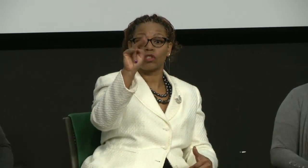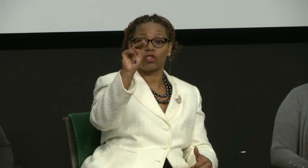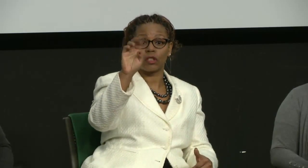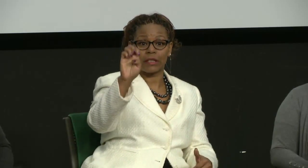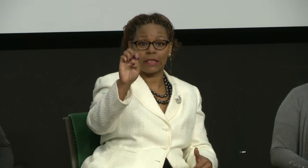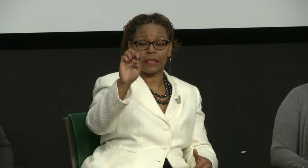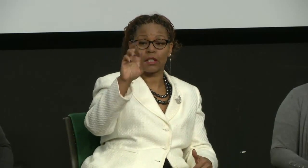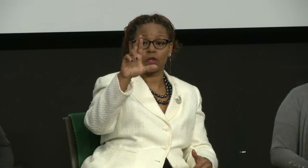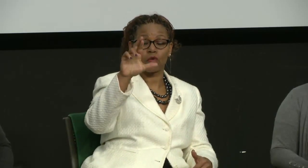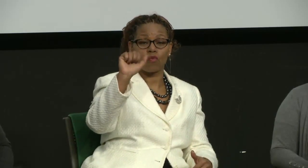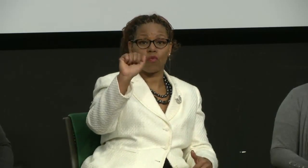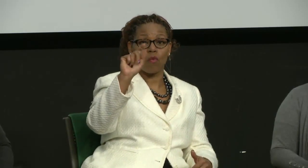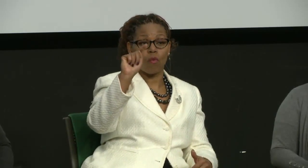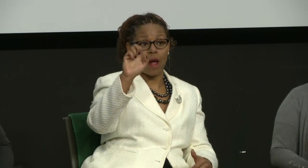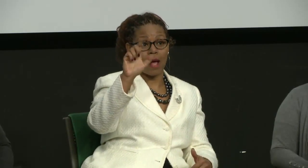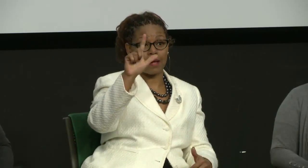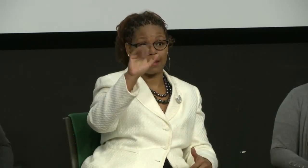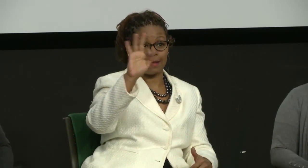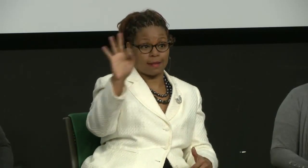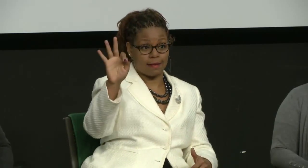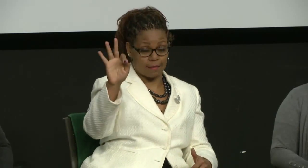name is Janine Radcliffe,